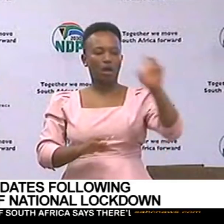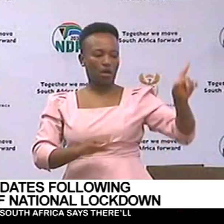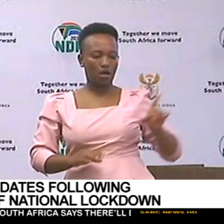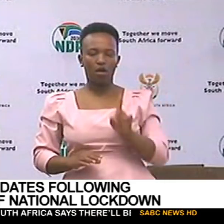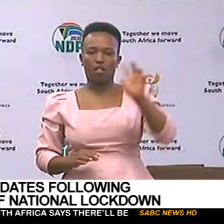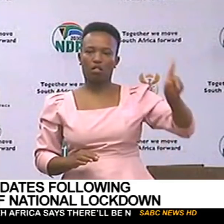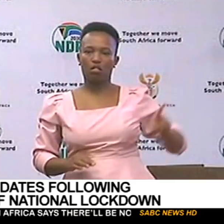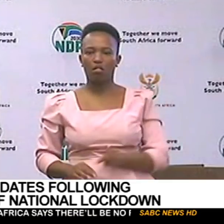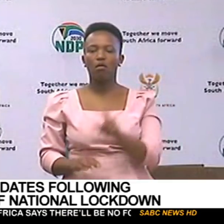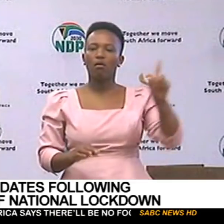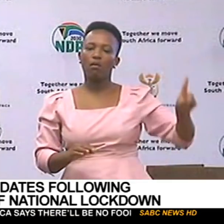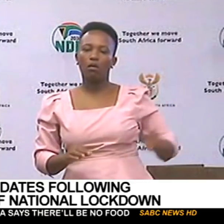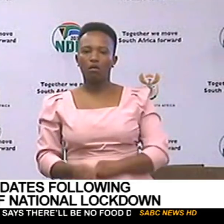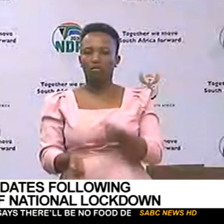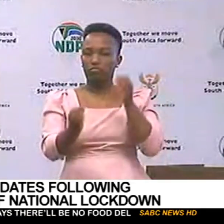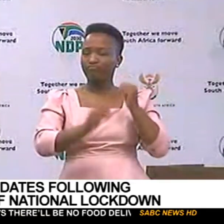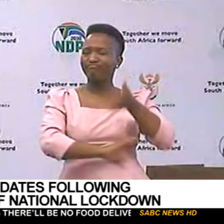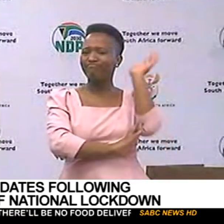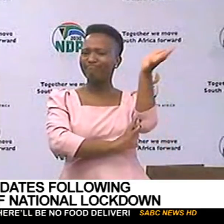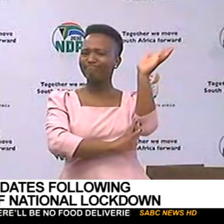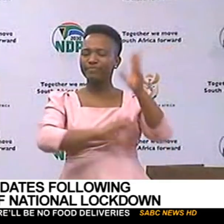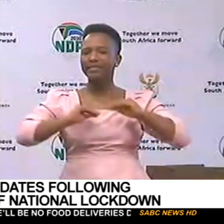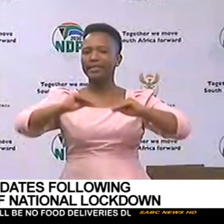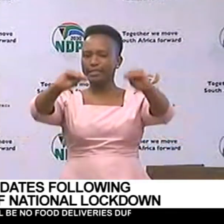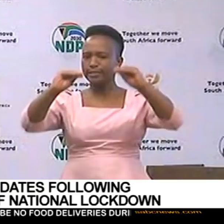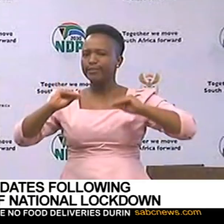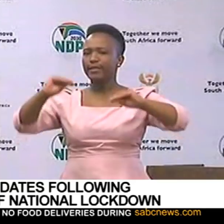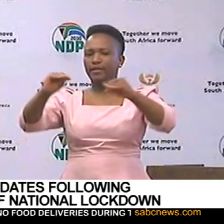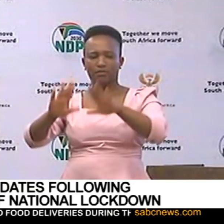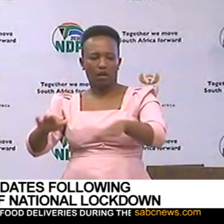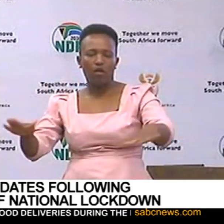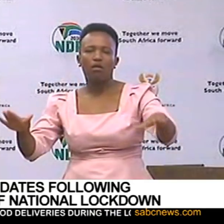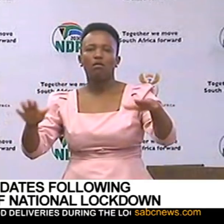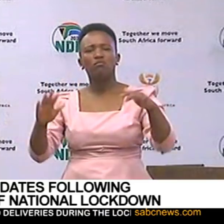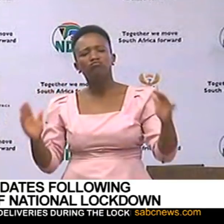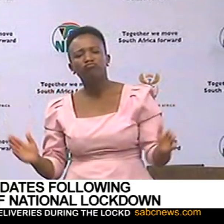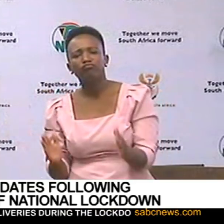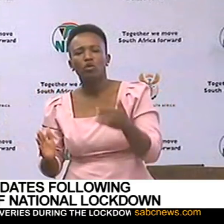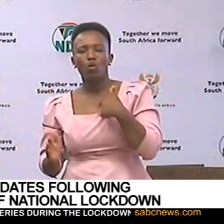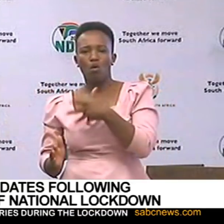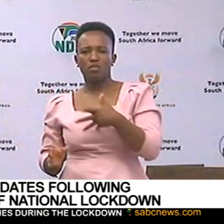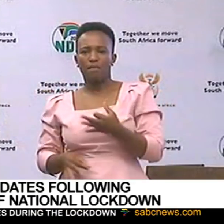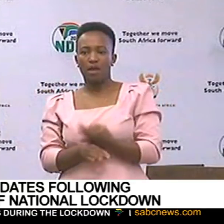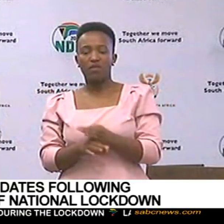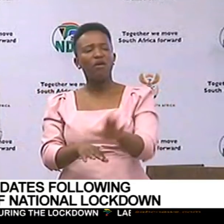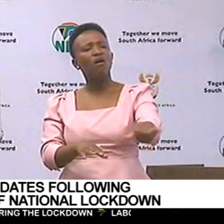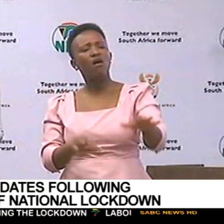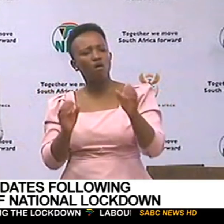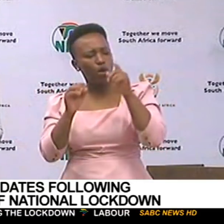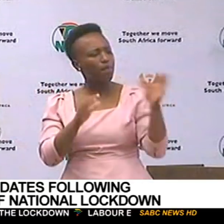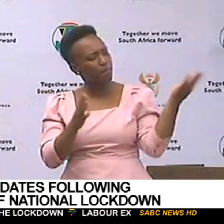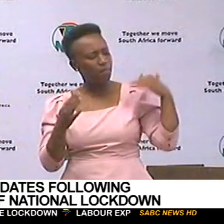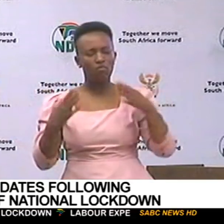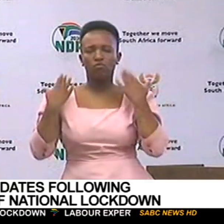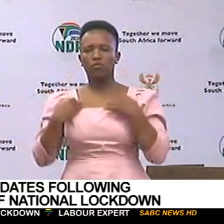live on the studio and in the virtual classrooms, teaching children, that would encourage parents to make sure that they wake up and put on